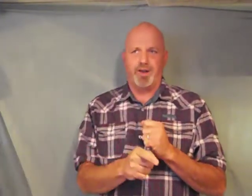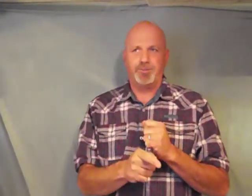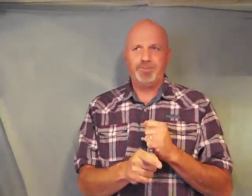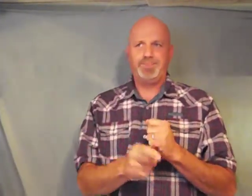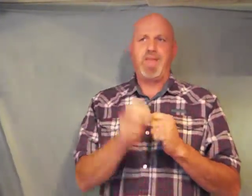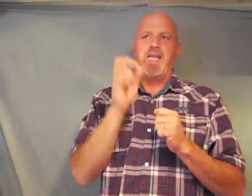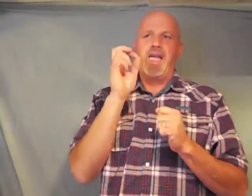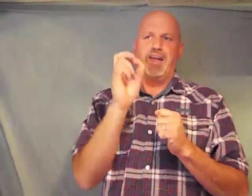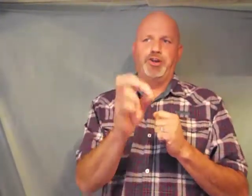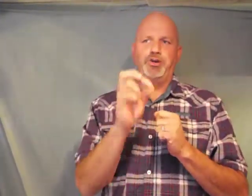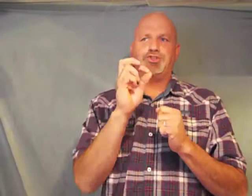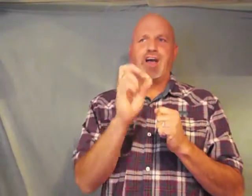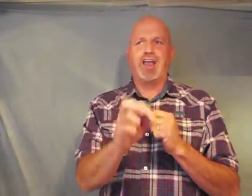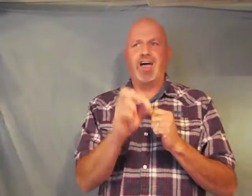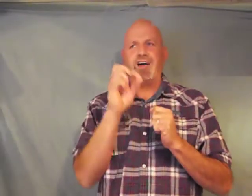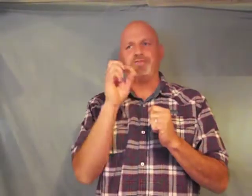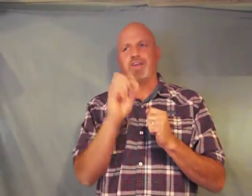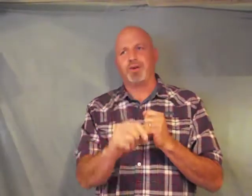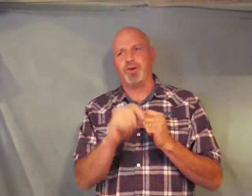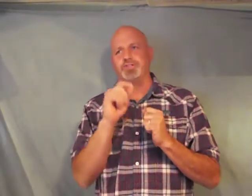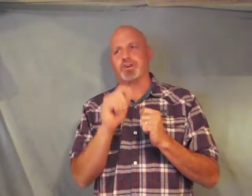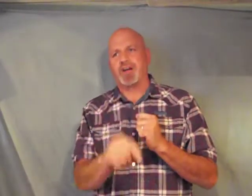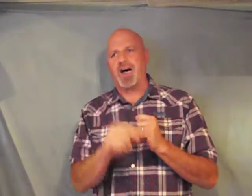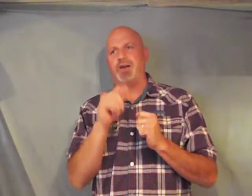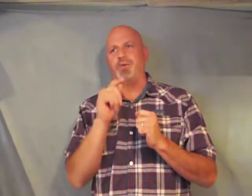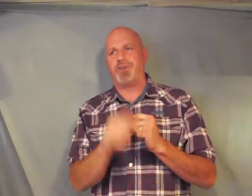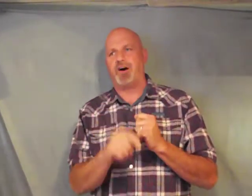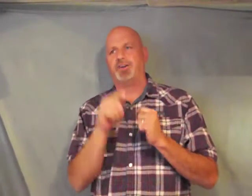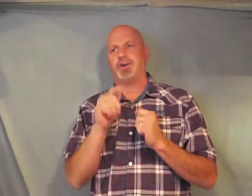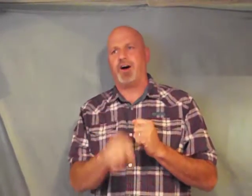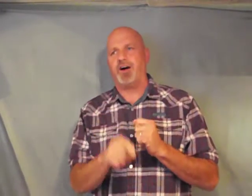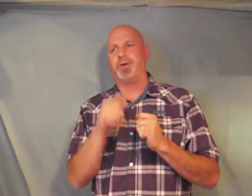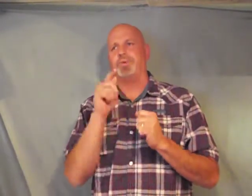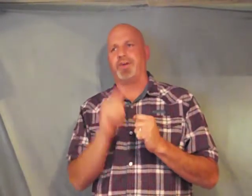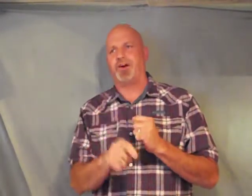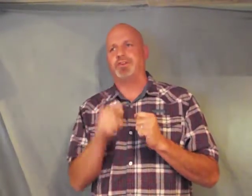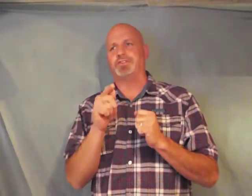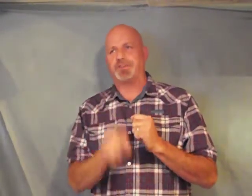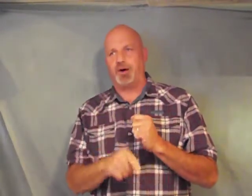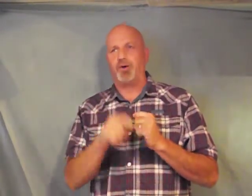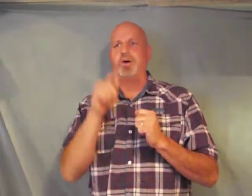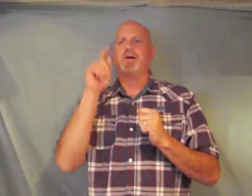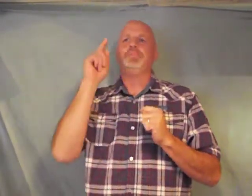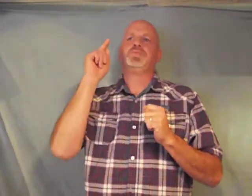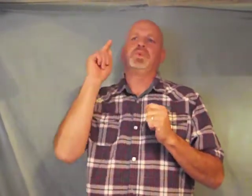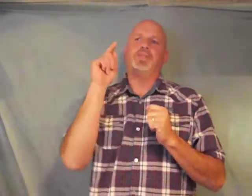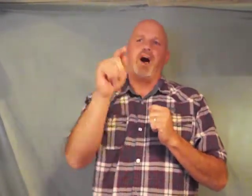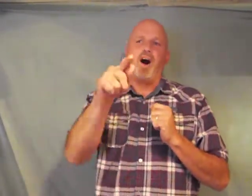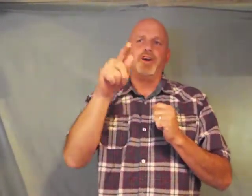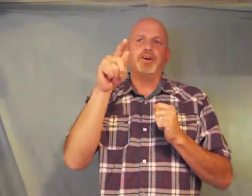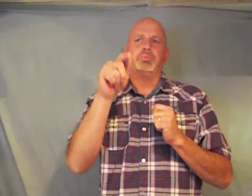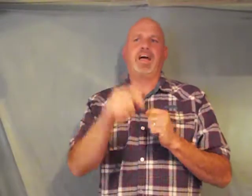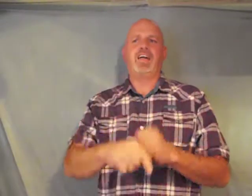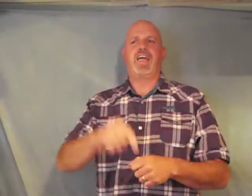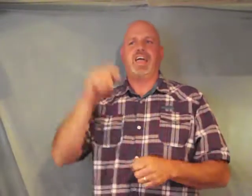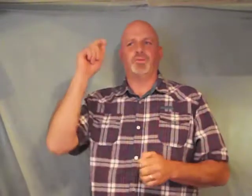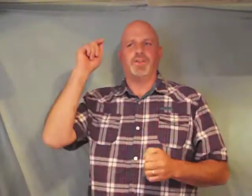and you shall love the Lord your God with all your heart with all your soul with all your mind and with